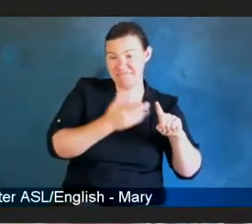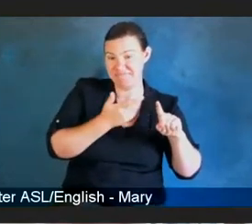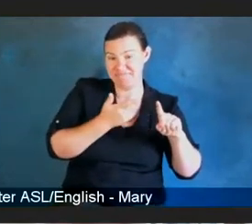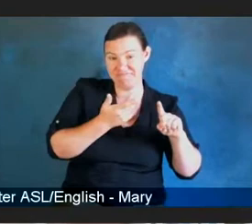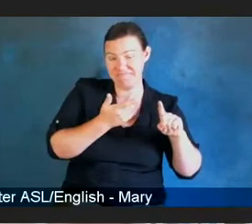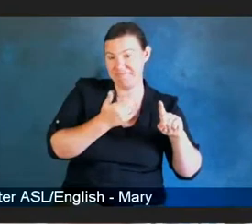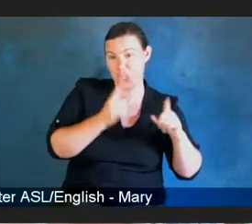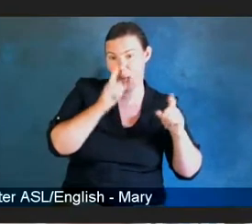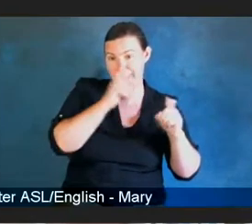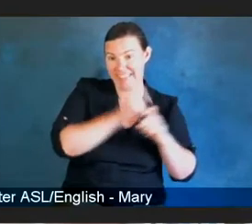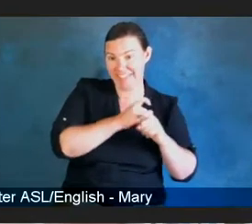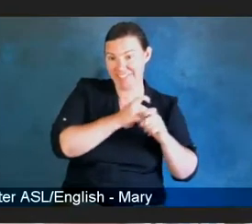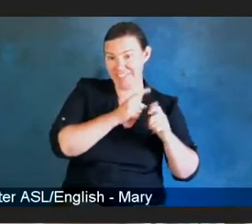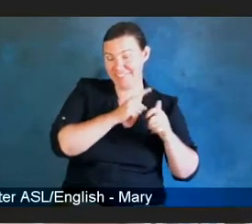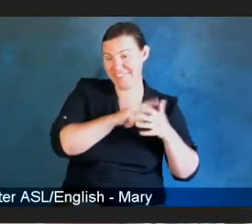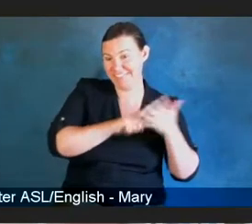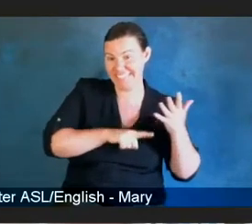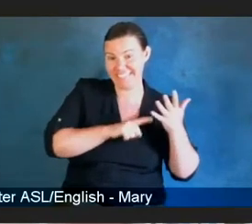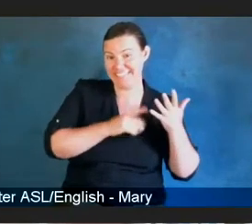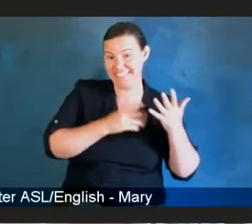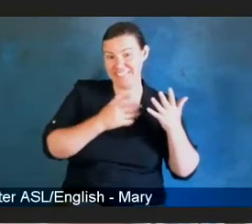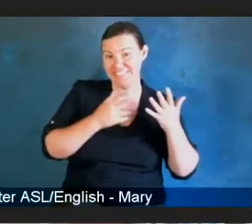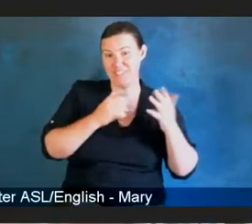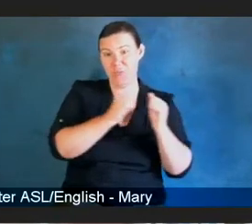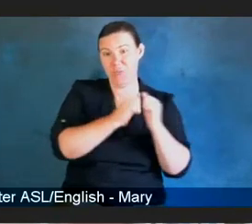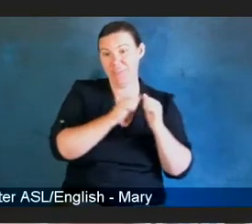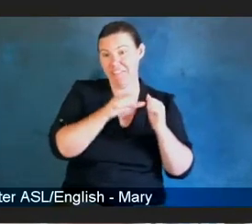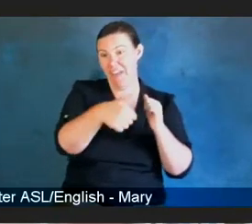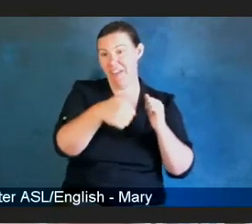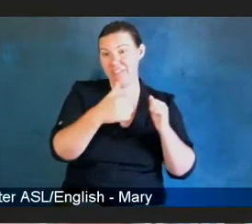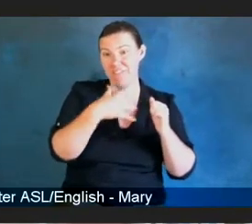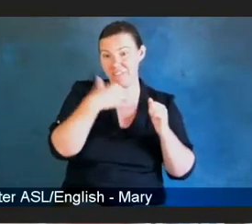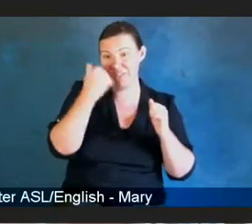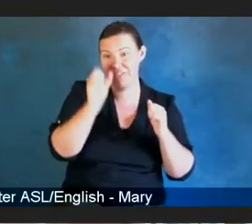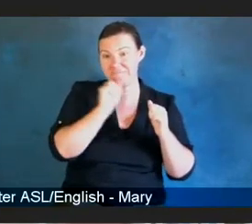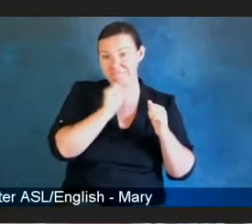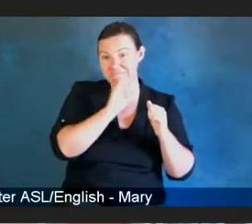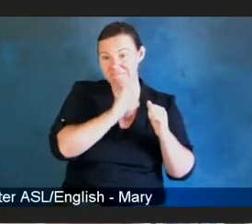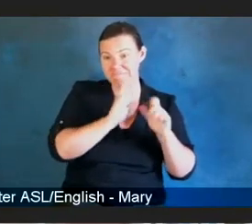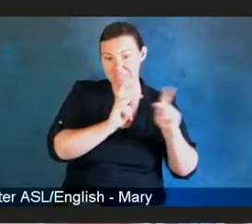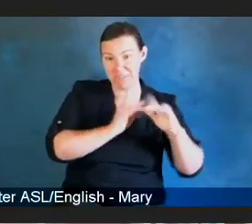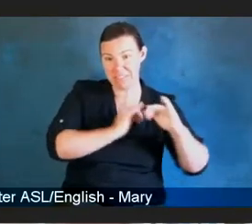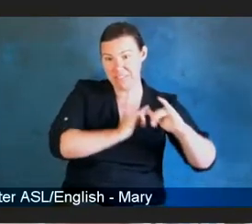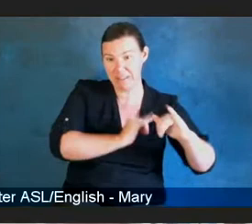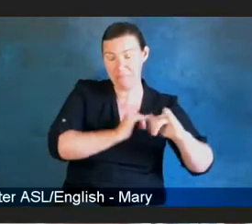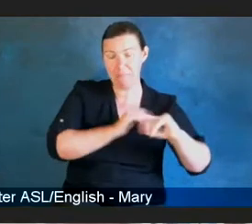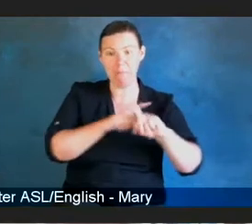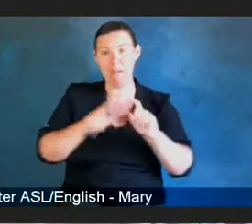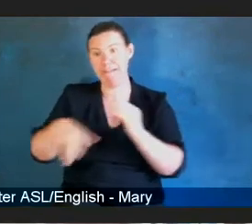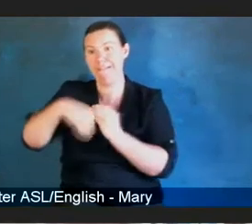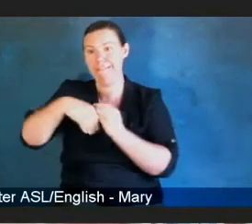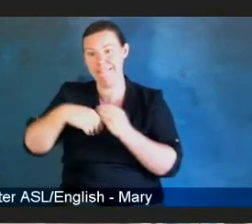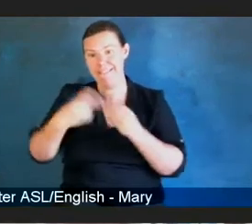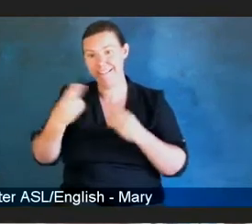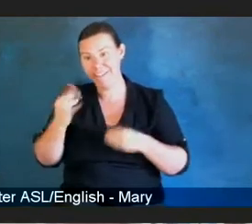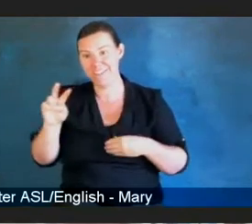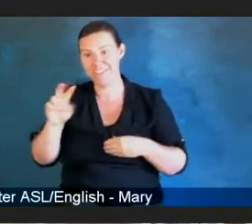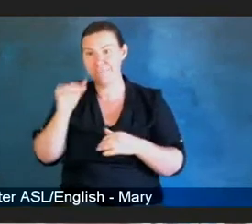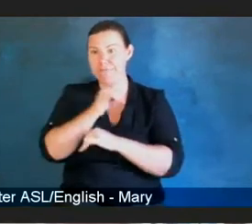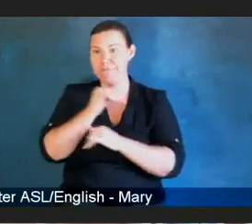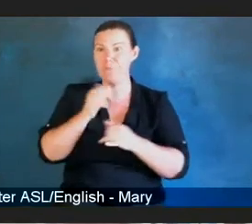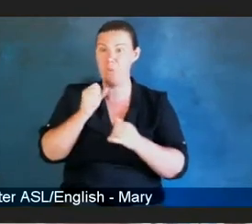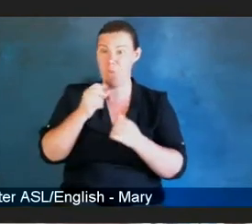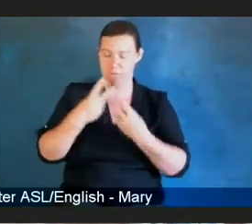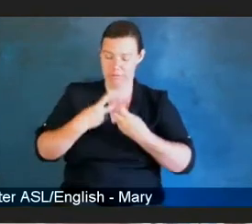peer in other groups. And I think that understanding my body and its changes and are